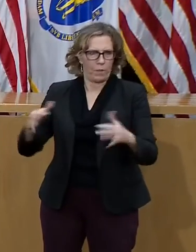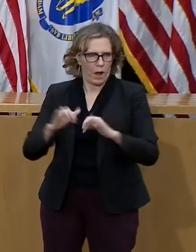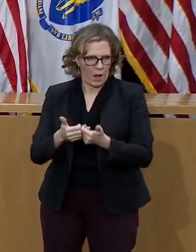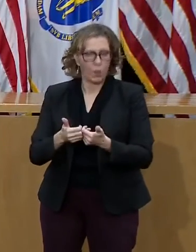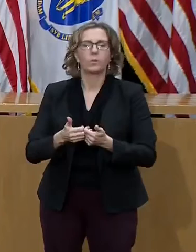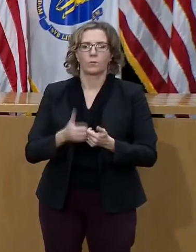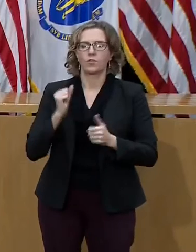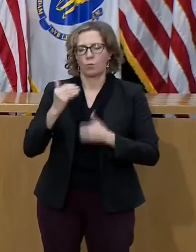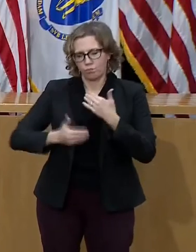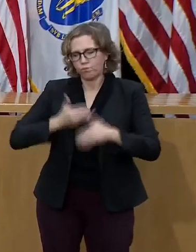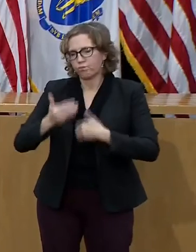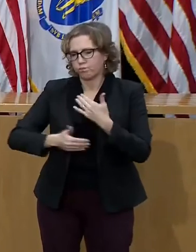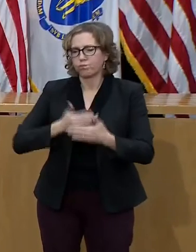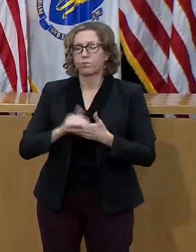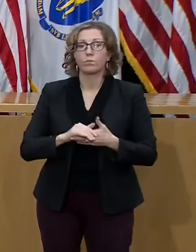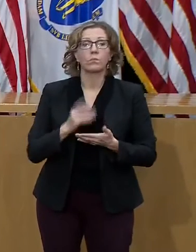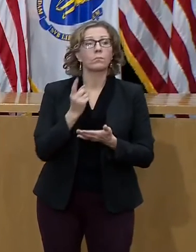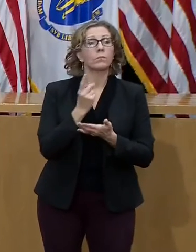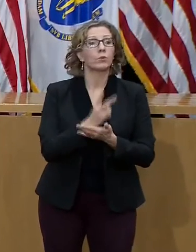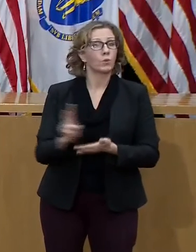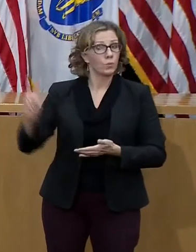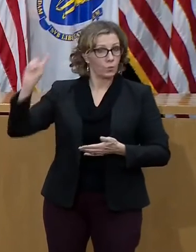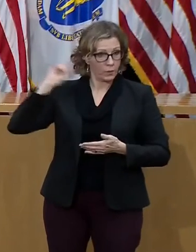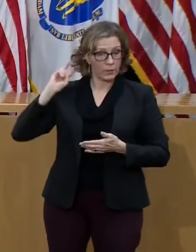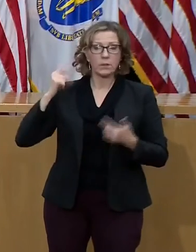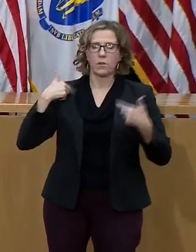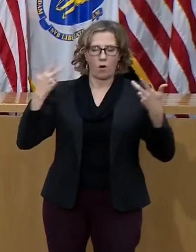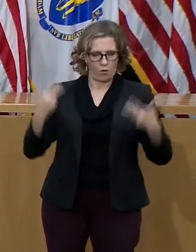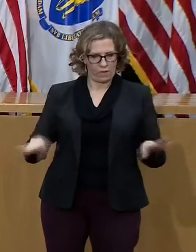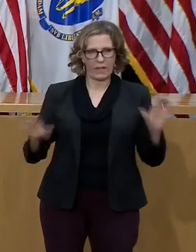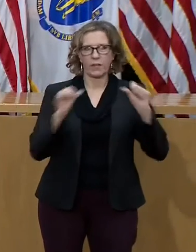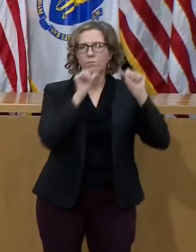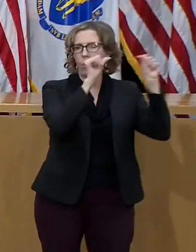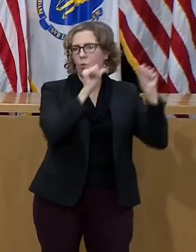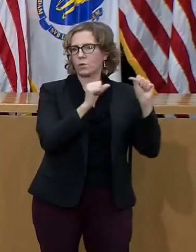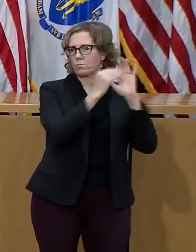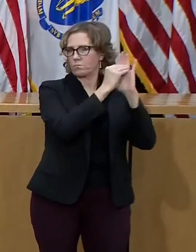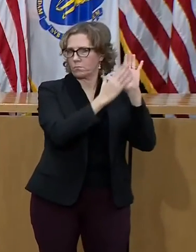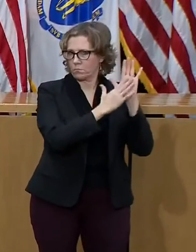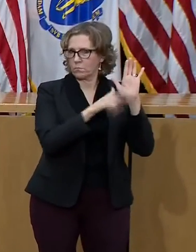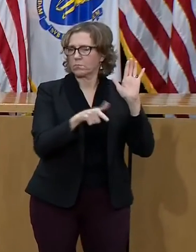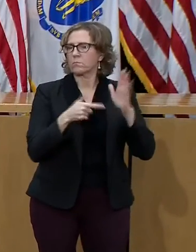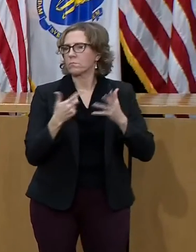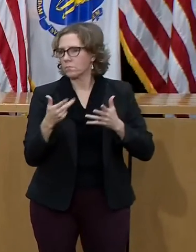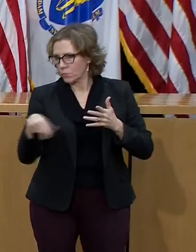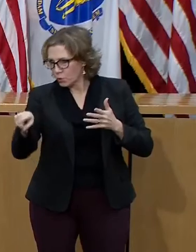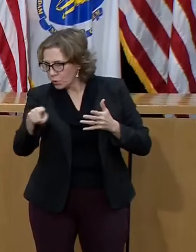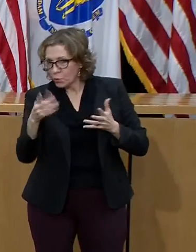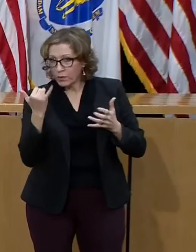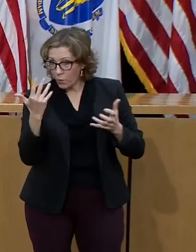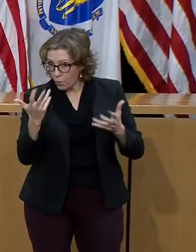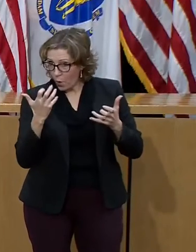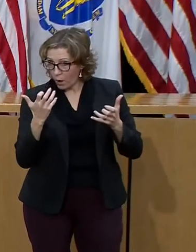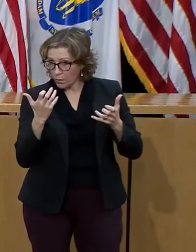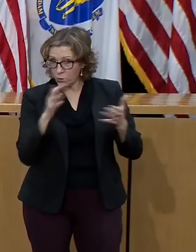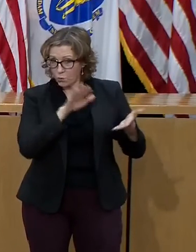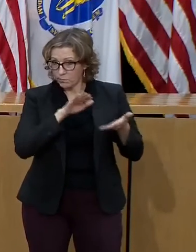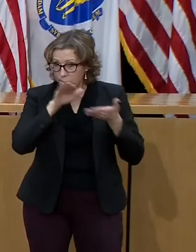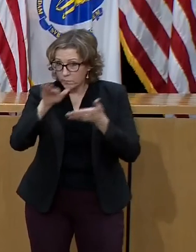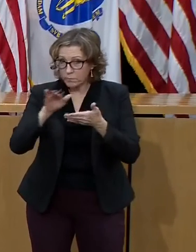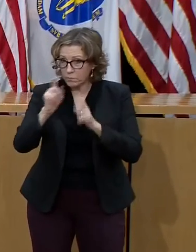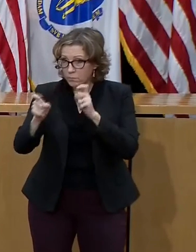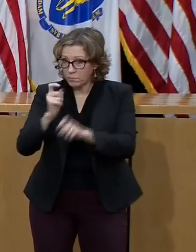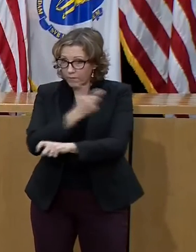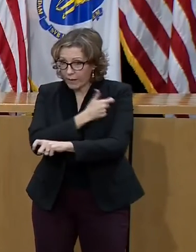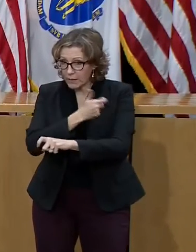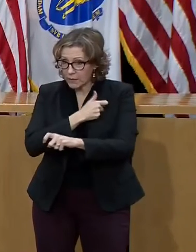22nd, we posted and widely disseminated a guide to any organization who wanted to administer the vaccine directly for their